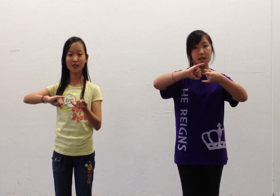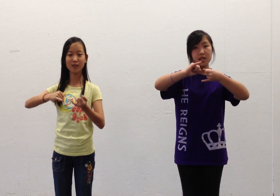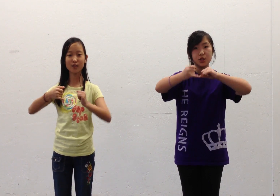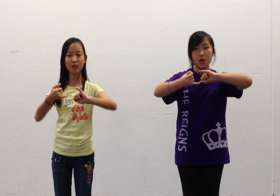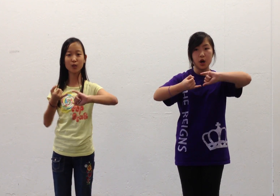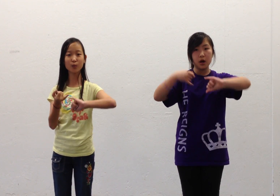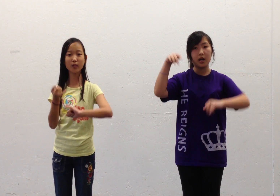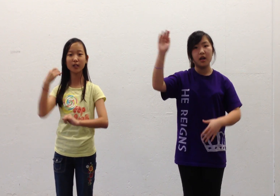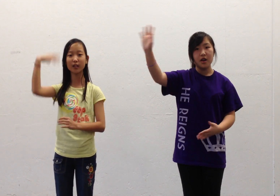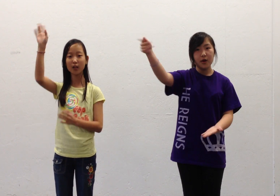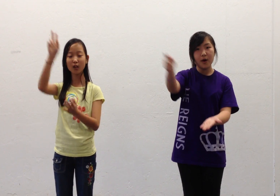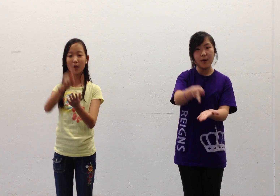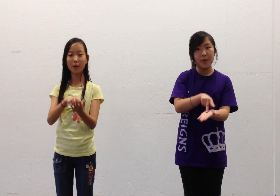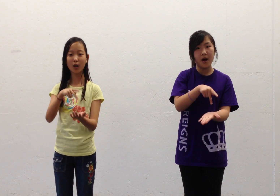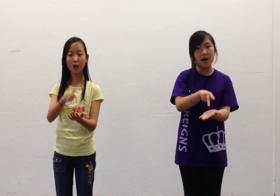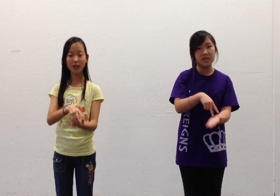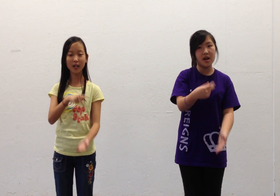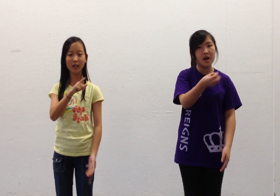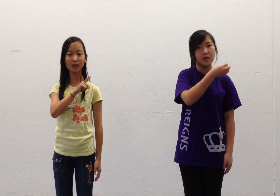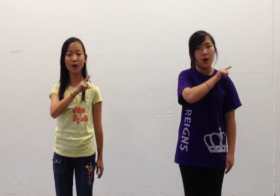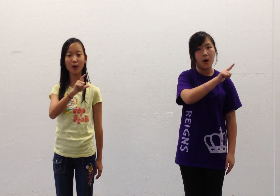injury, your heart alone,